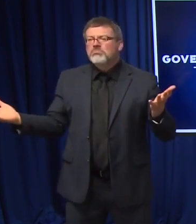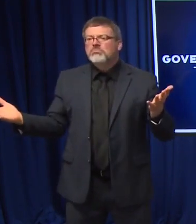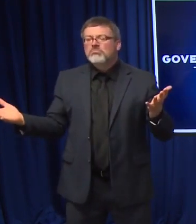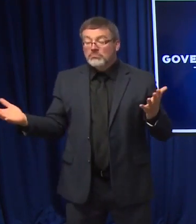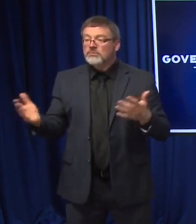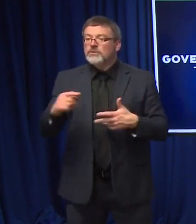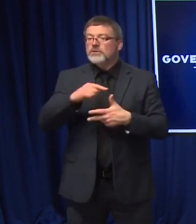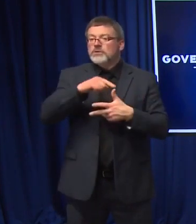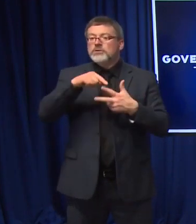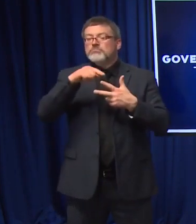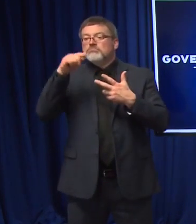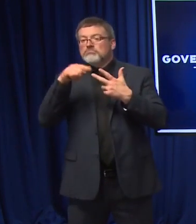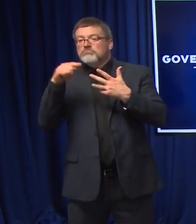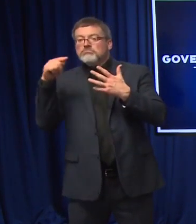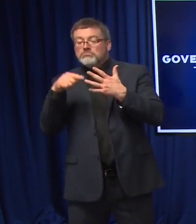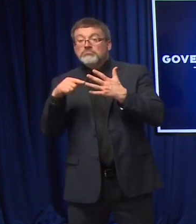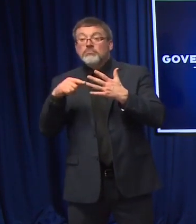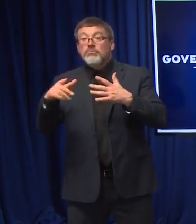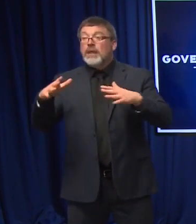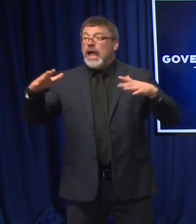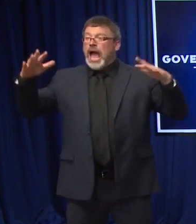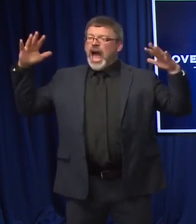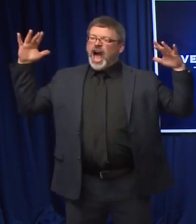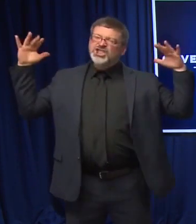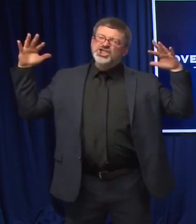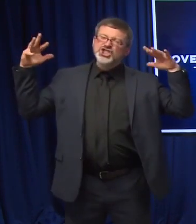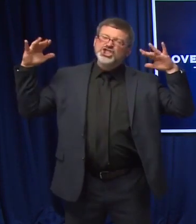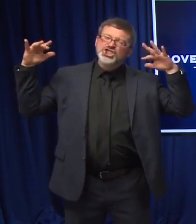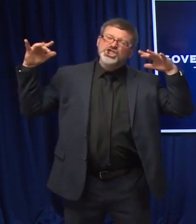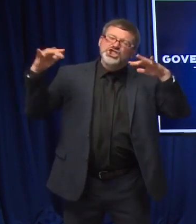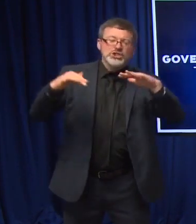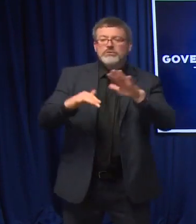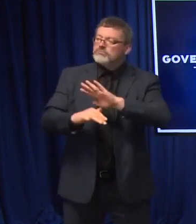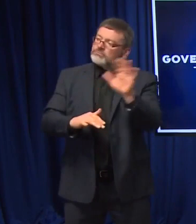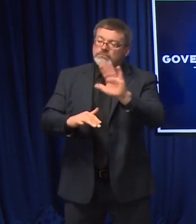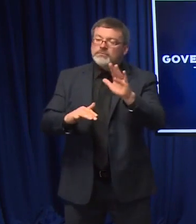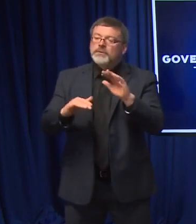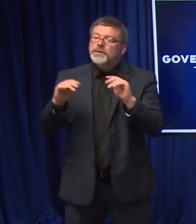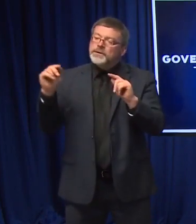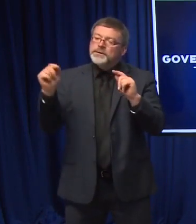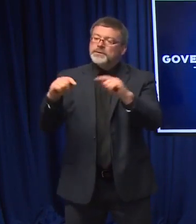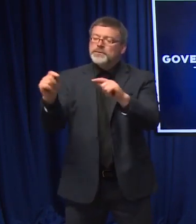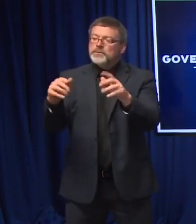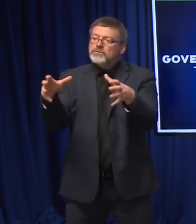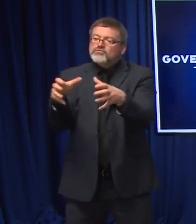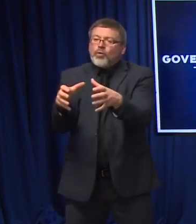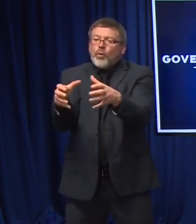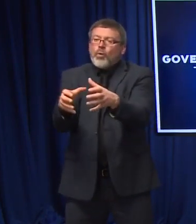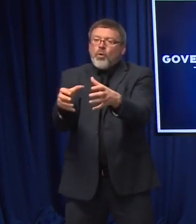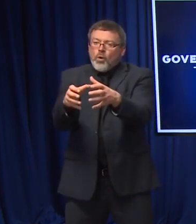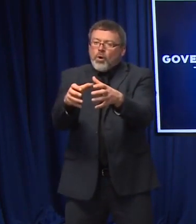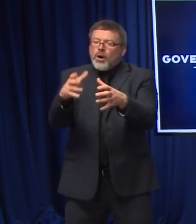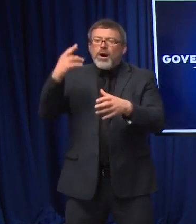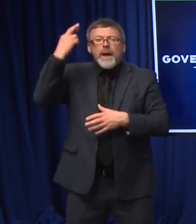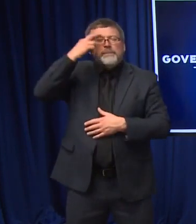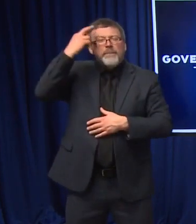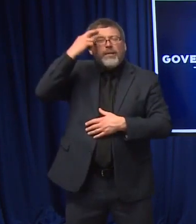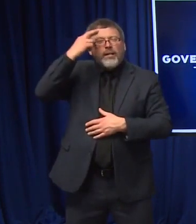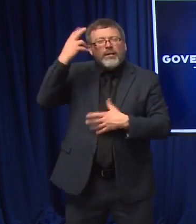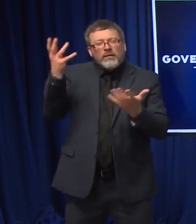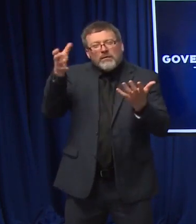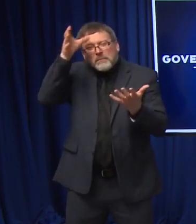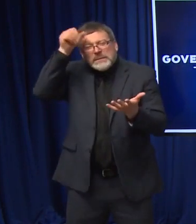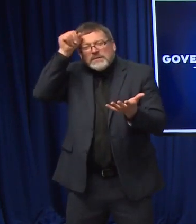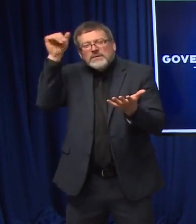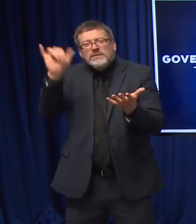more limited capacity. So smaller group gatherings, as opposed to really large, you know, public gatherings. And then also, if people are traveling, you